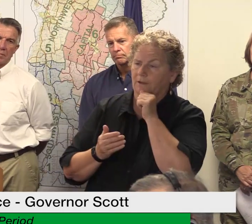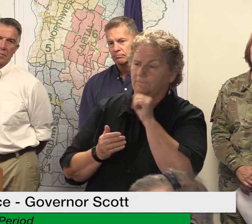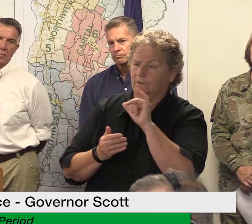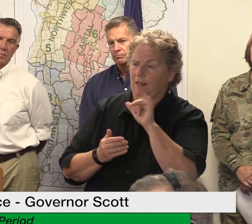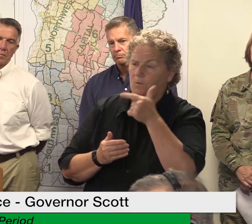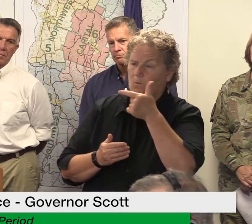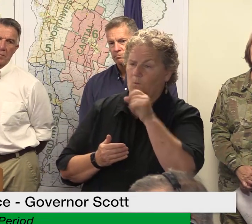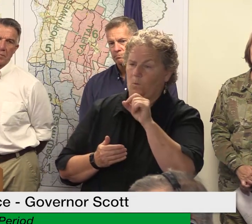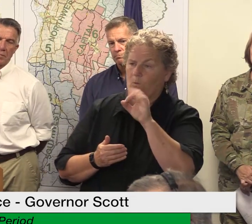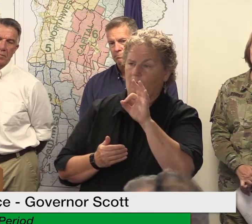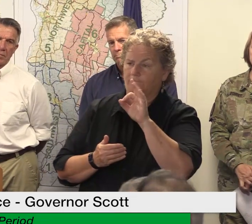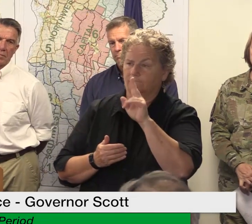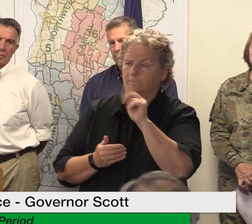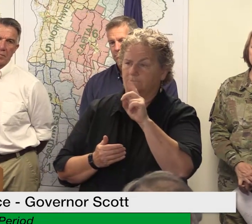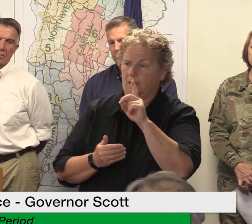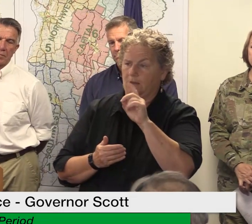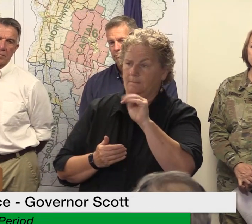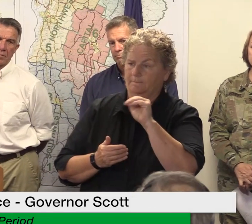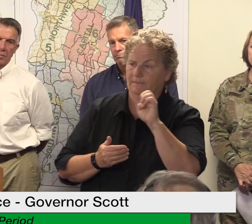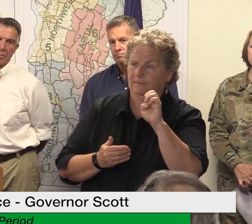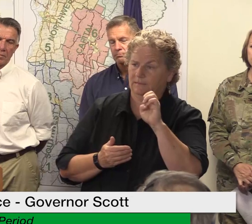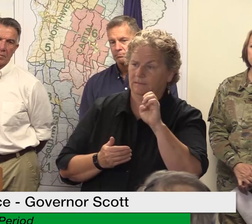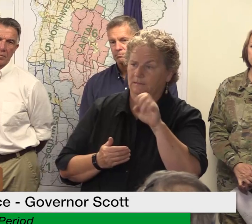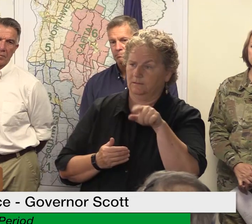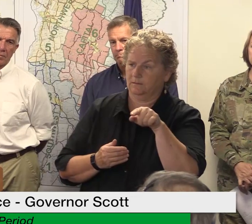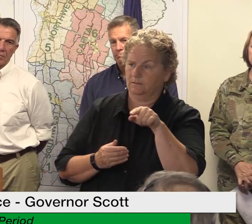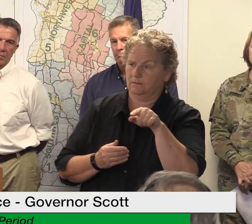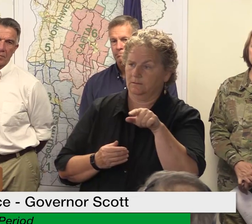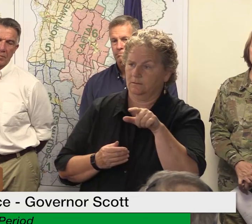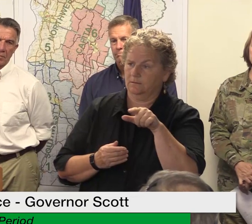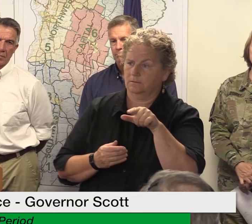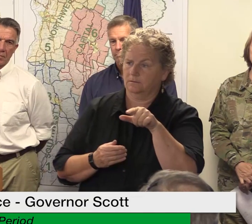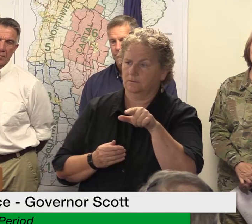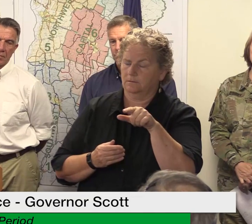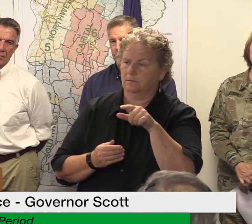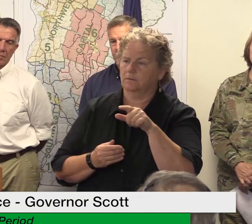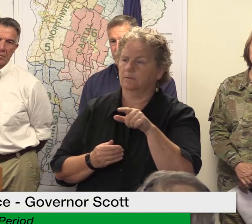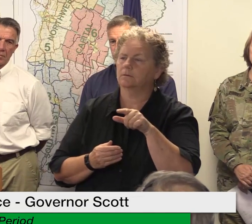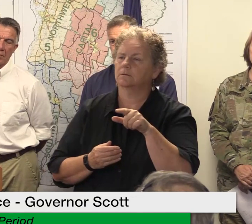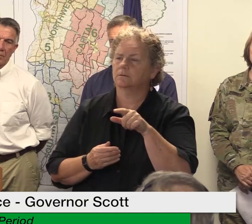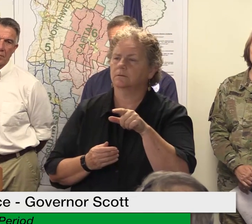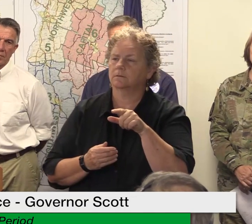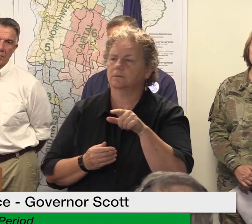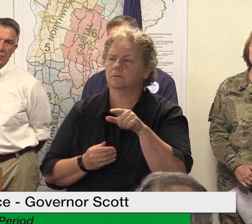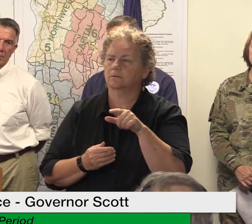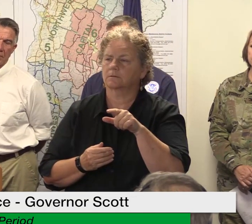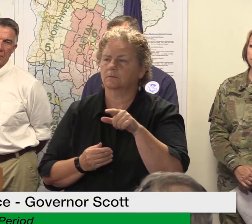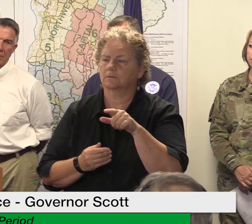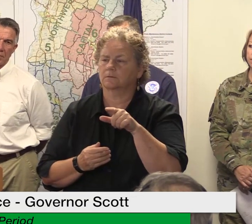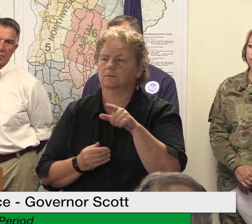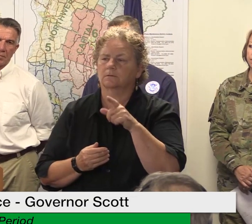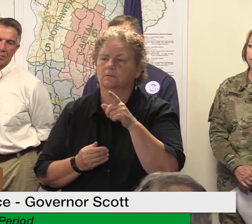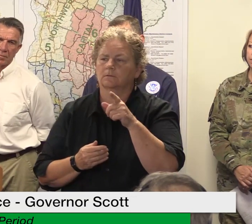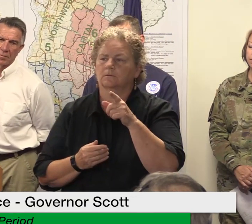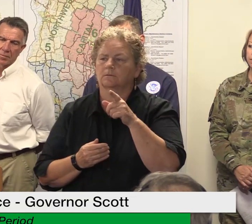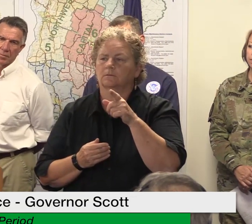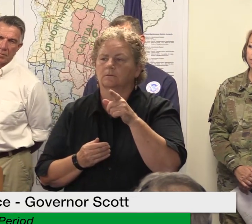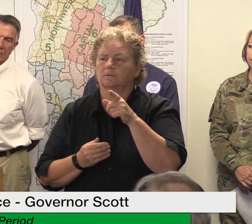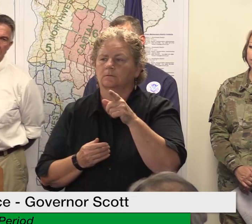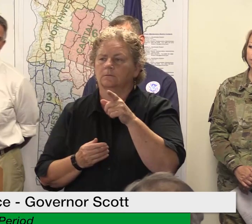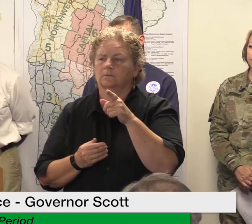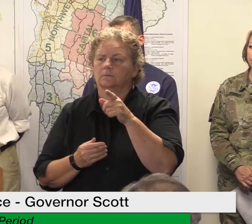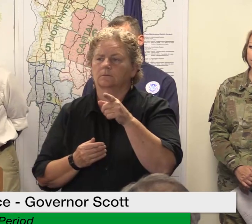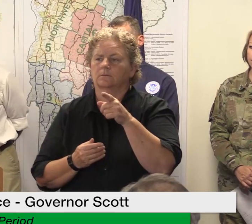consideration when you're doling out this learning say if a business already got fifty thousand dollars so again the uh